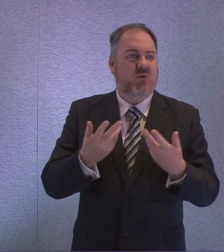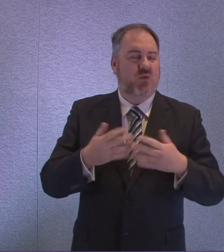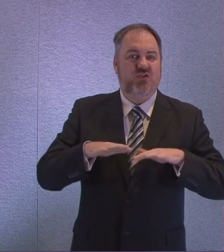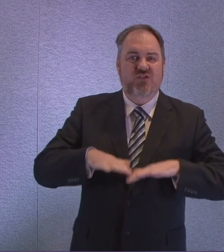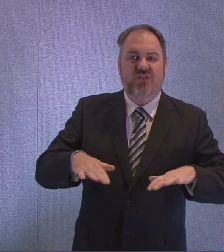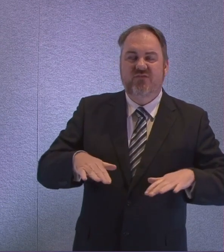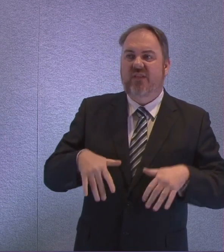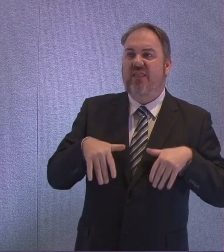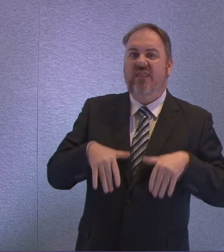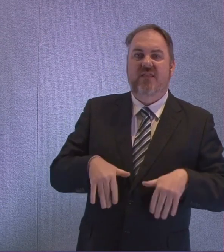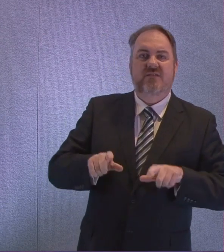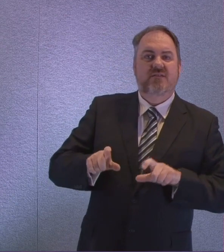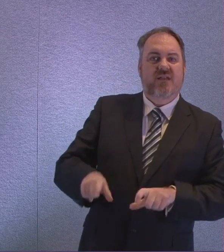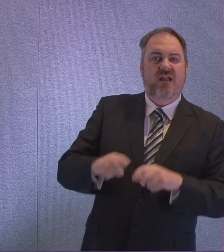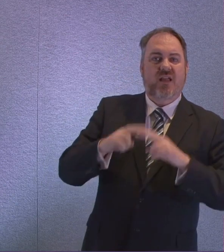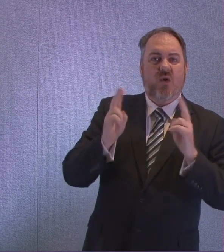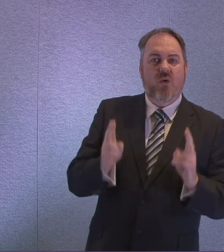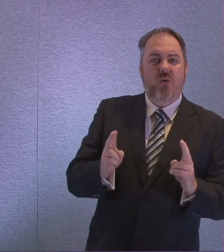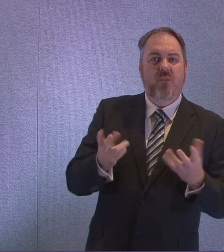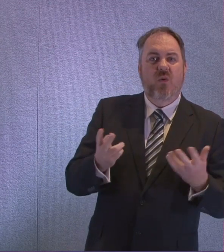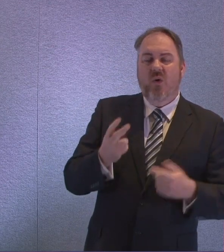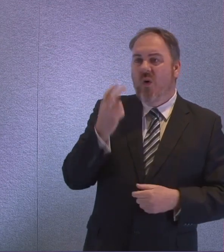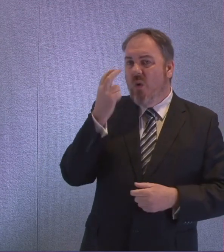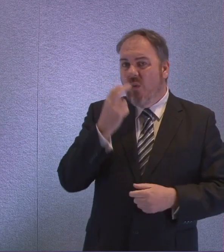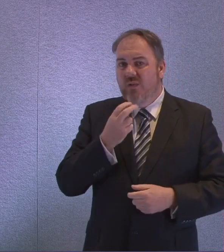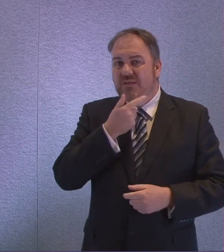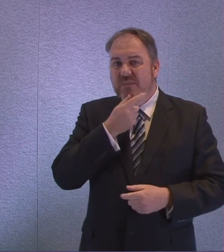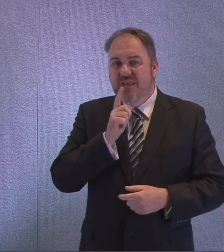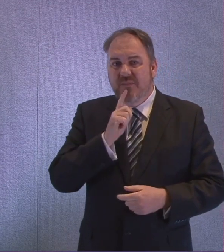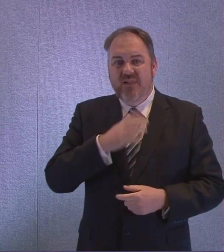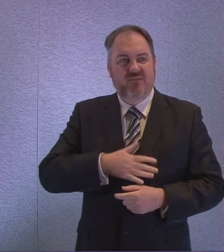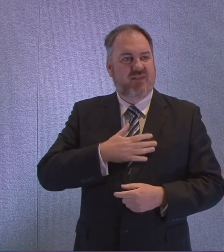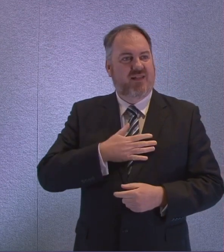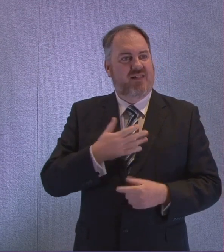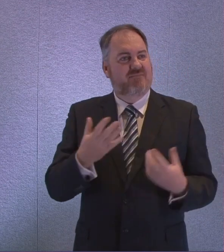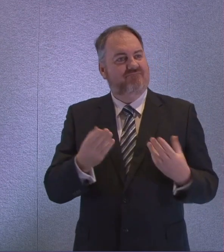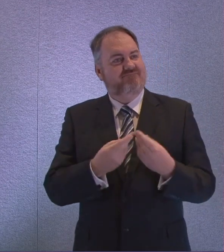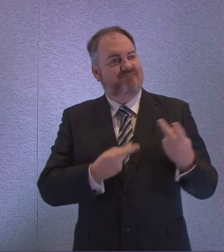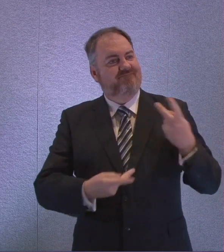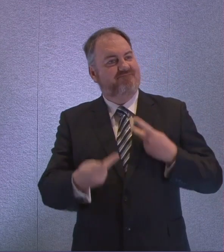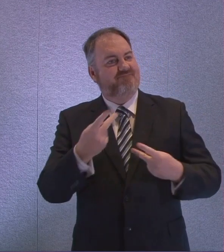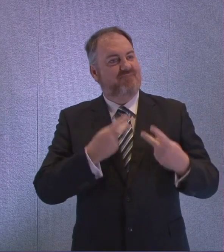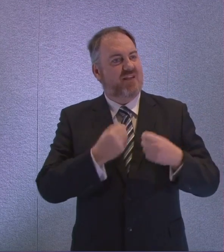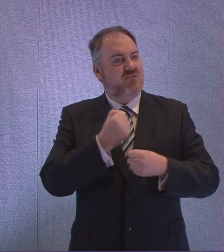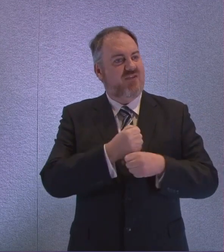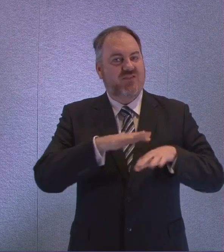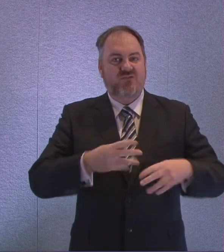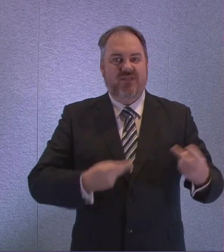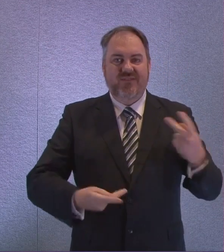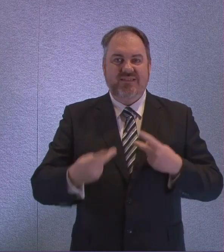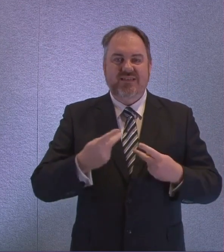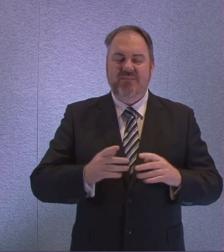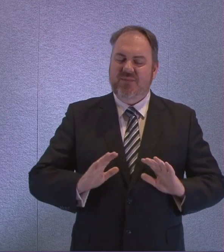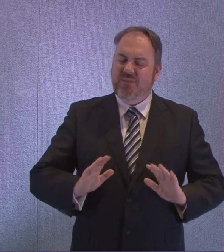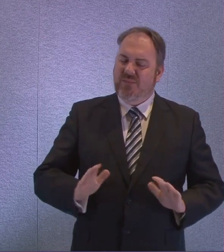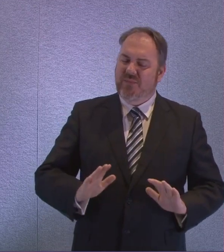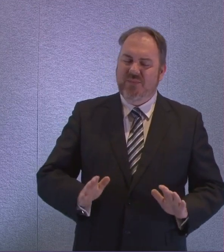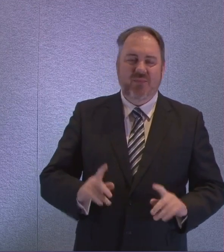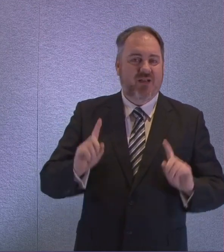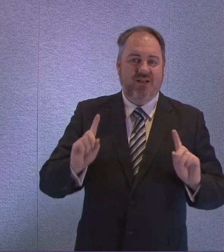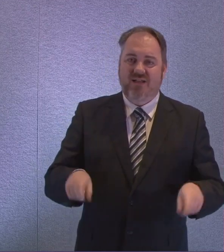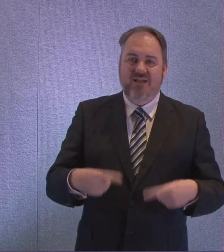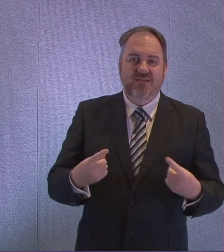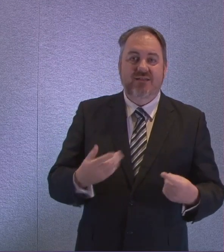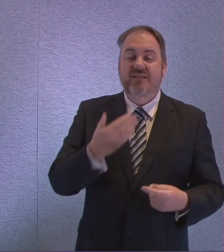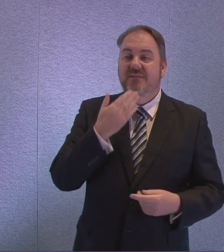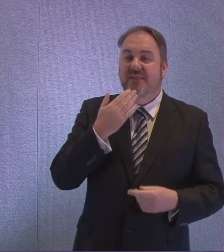themselves and for older people who would normally be spending time with their grandchildren. So please stay in touch with family,